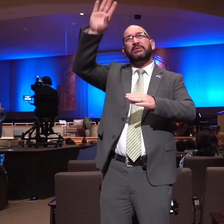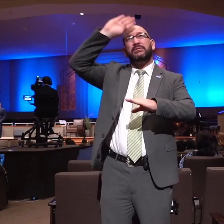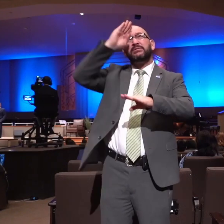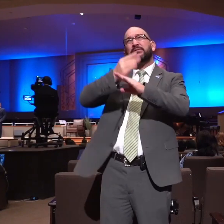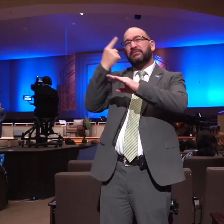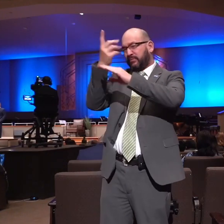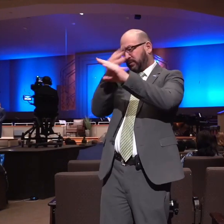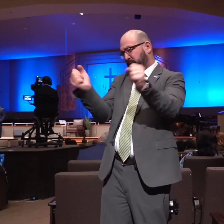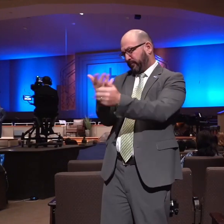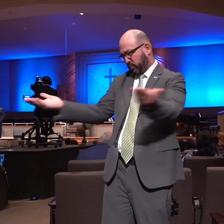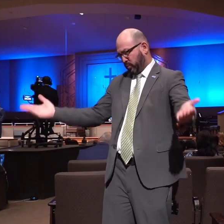that's a miracle